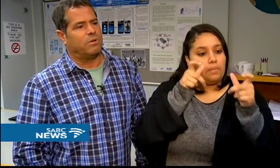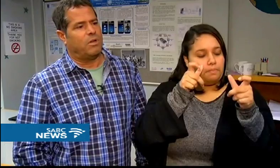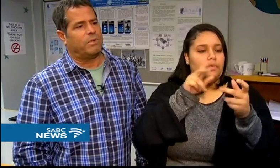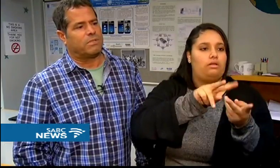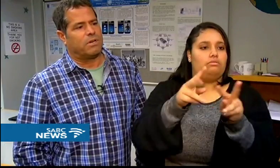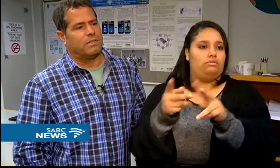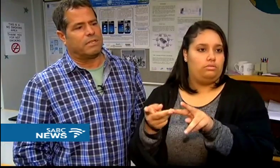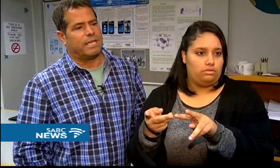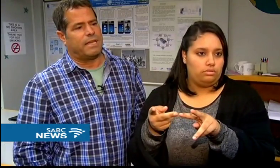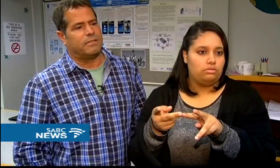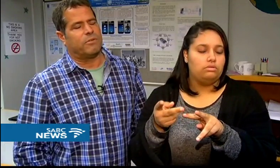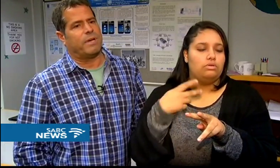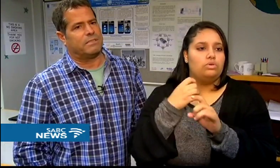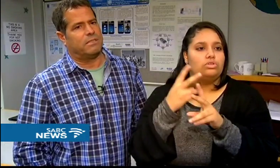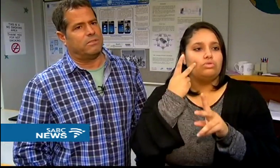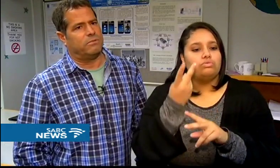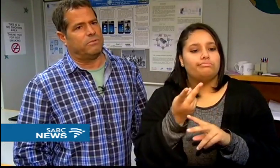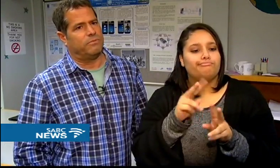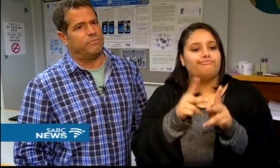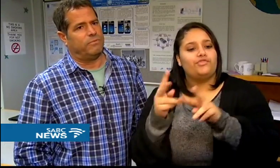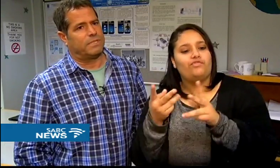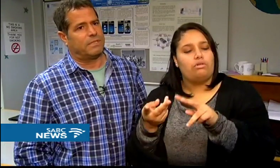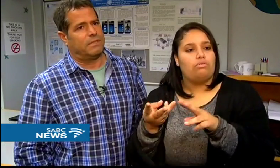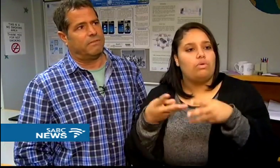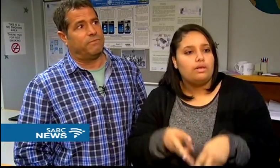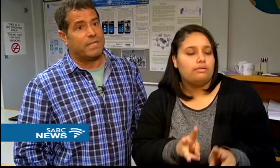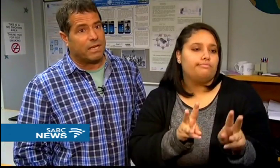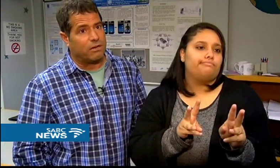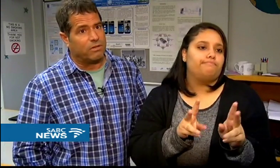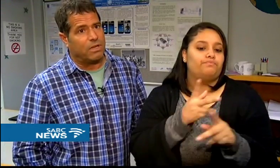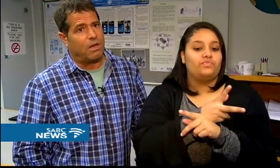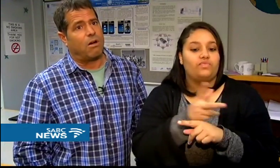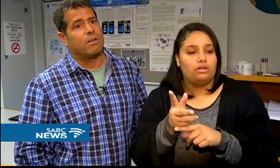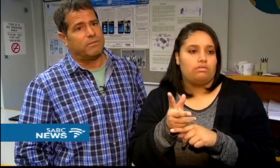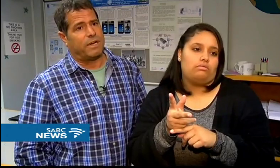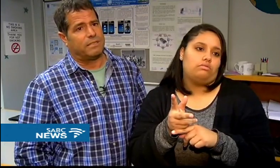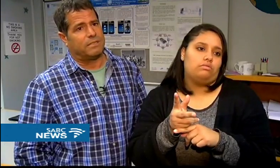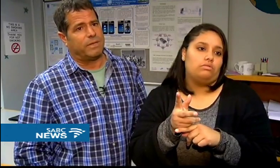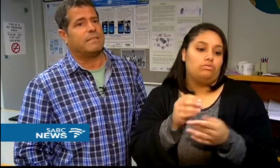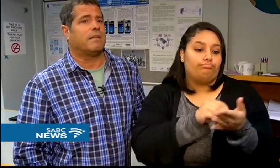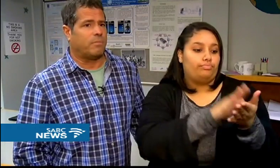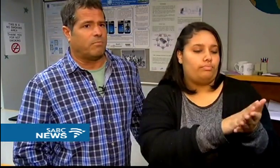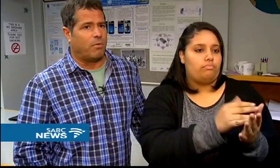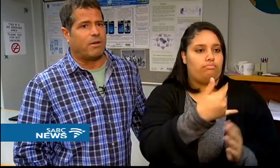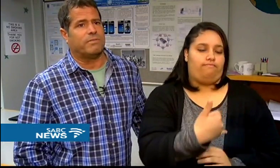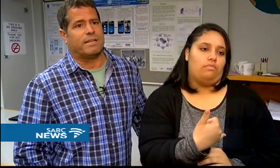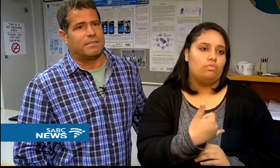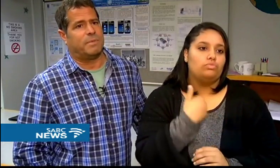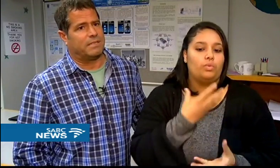So we started looking at different ways to do video on devices. We ended up on mobile devices